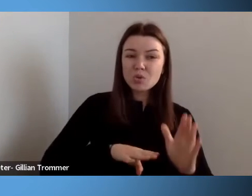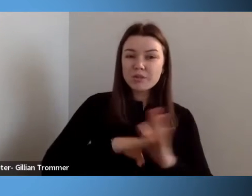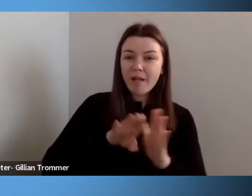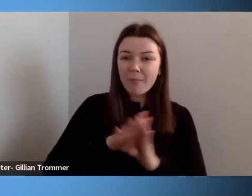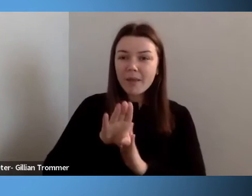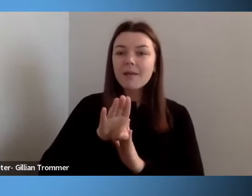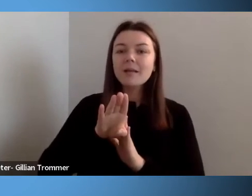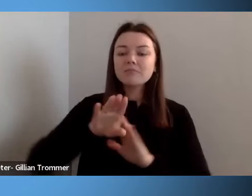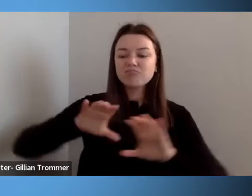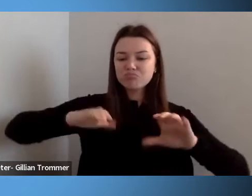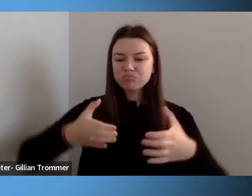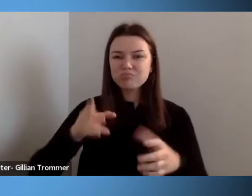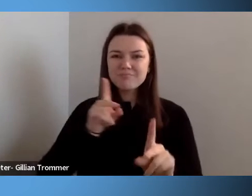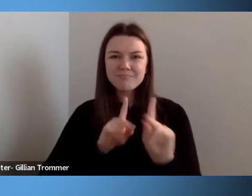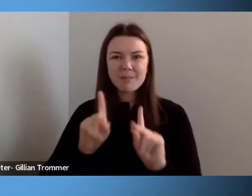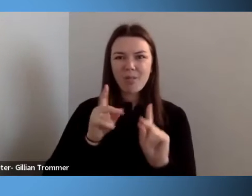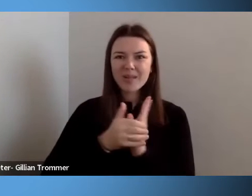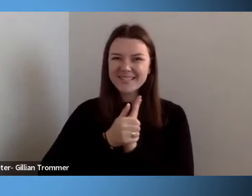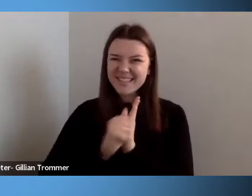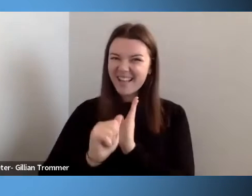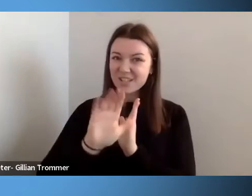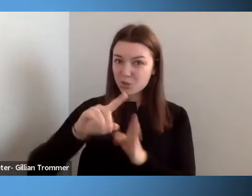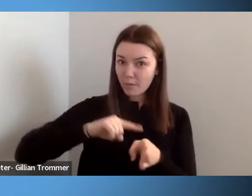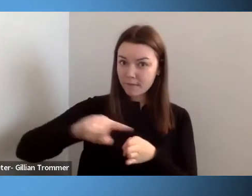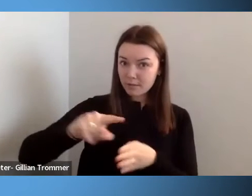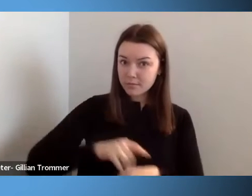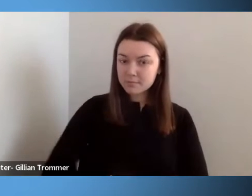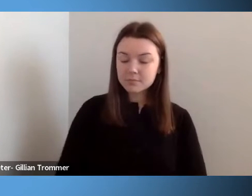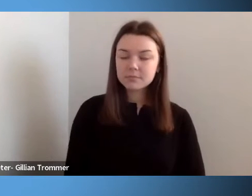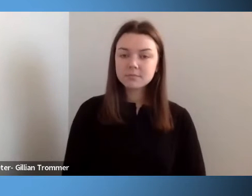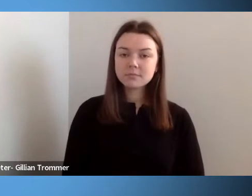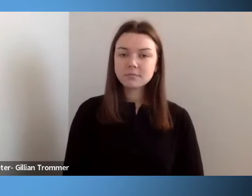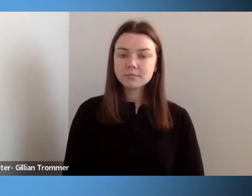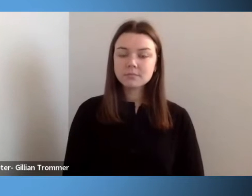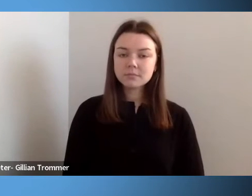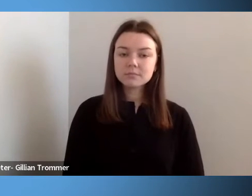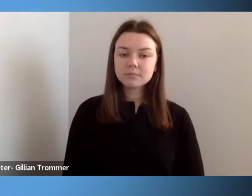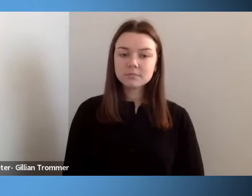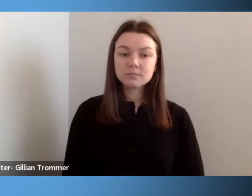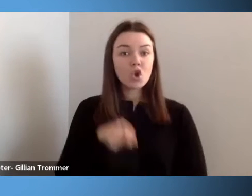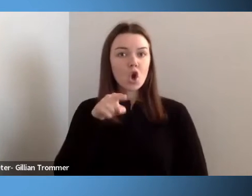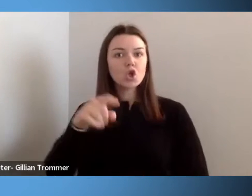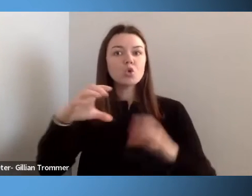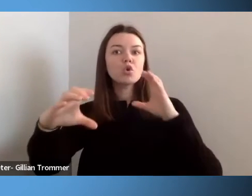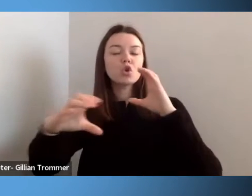Are you communicating inclusive practices,